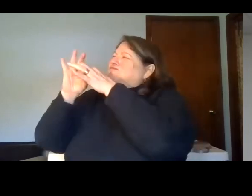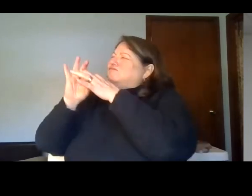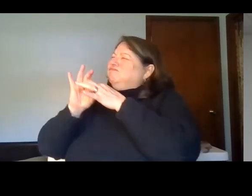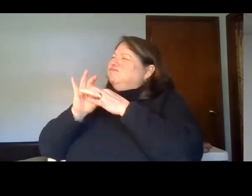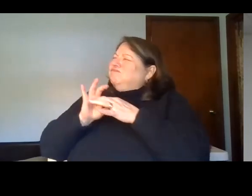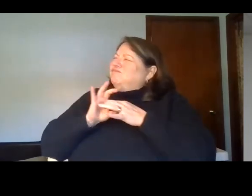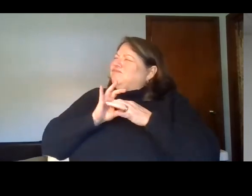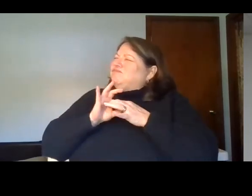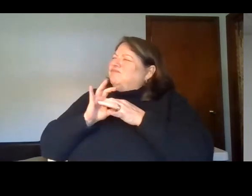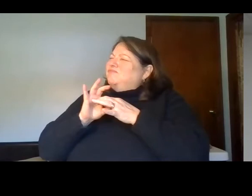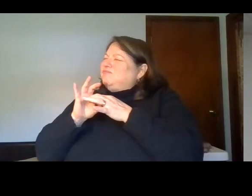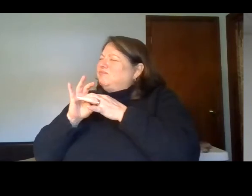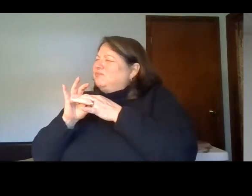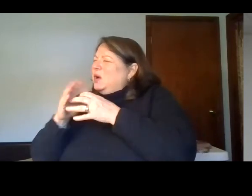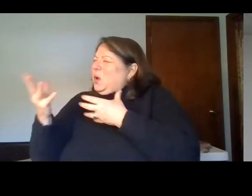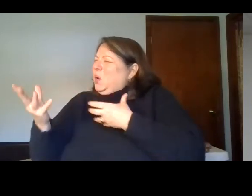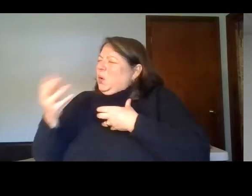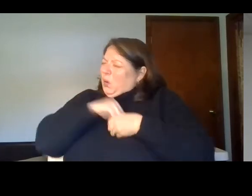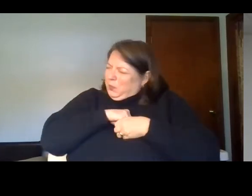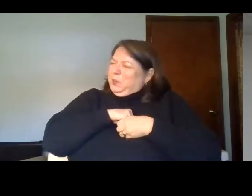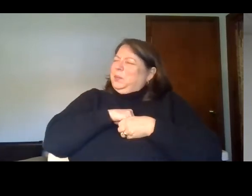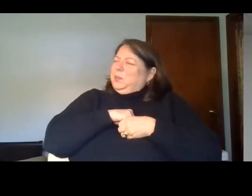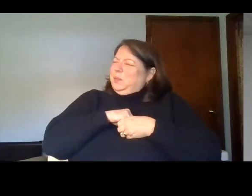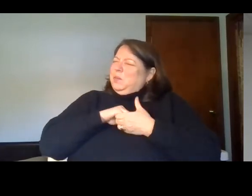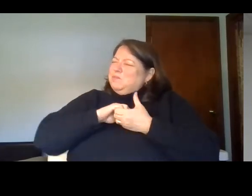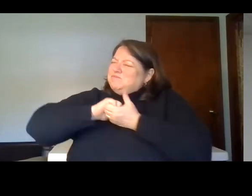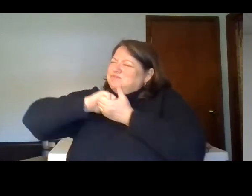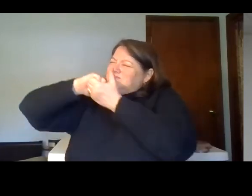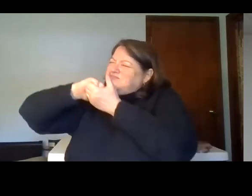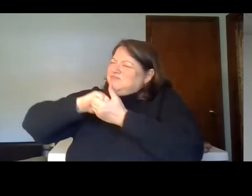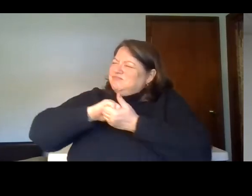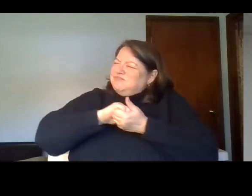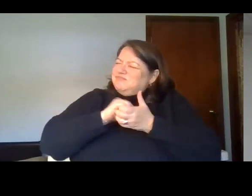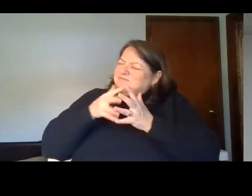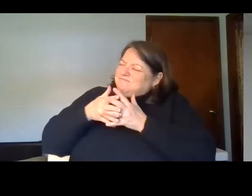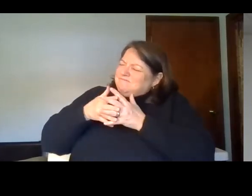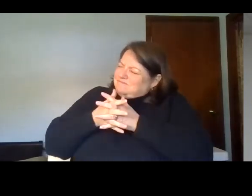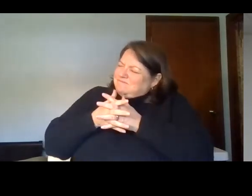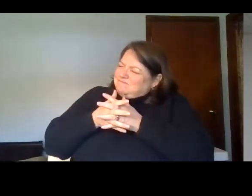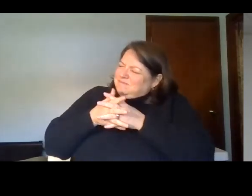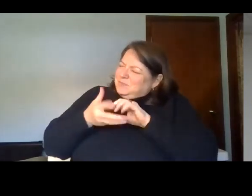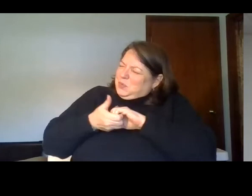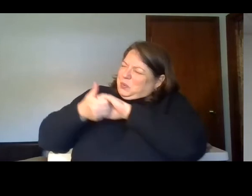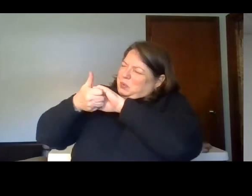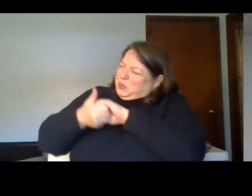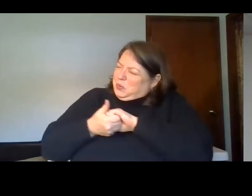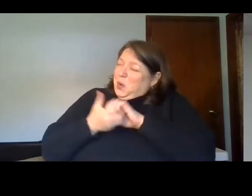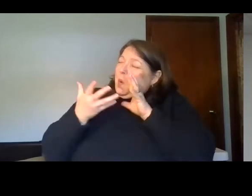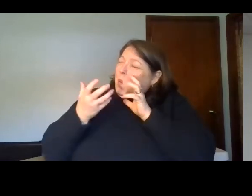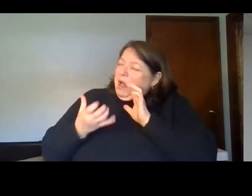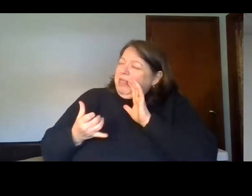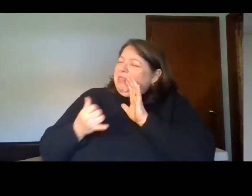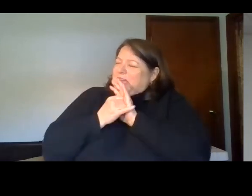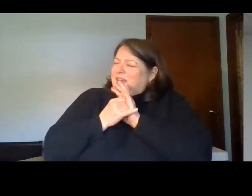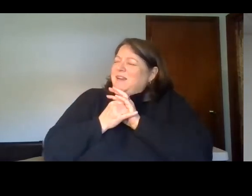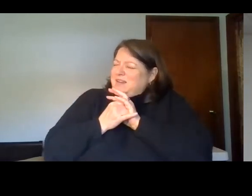want of your goodness in my life. I want to develop an intimate relationship with you and trust you and walk with you through this mighty storm that is